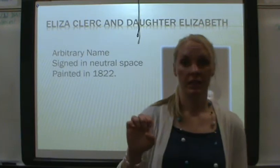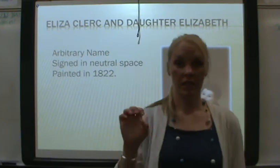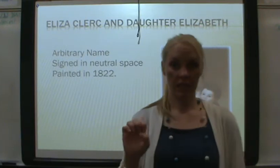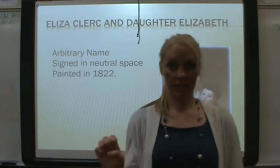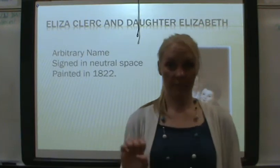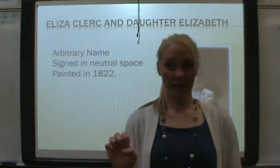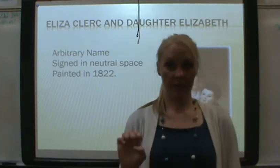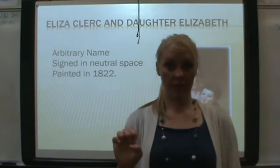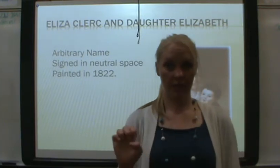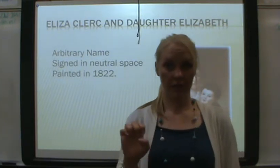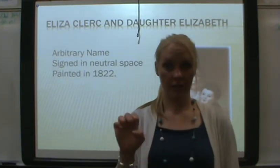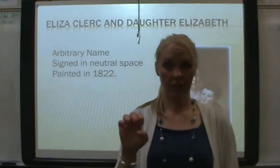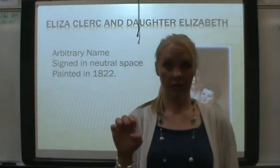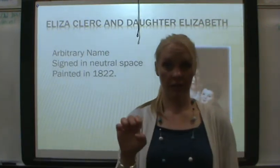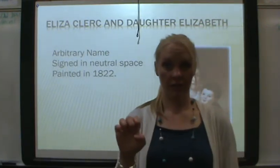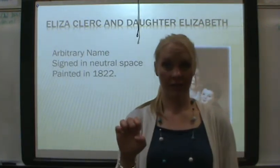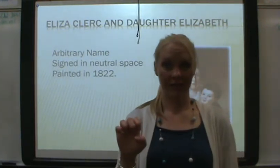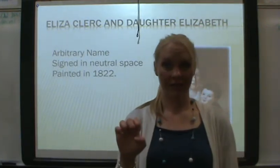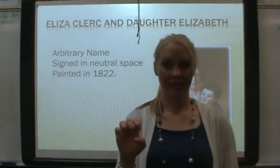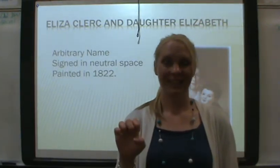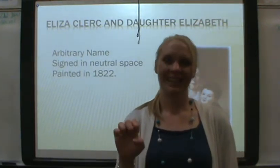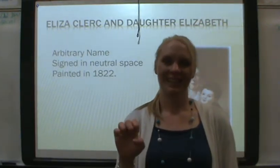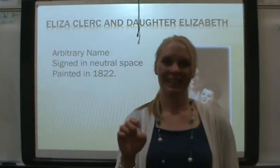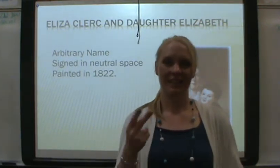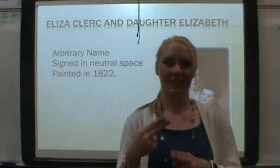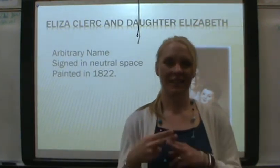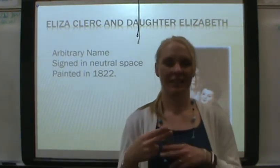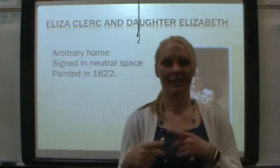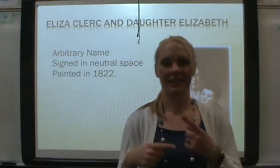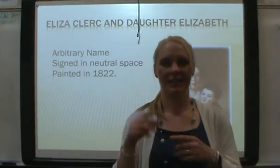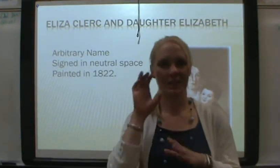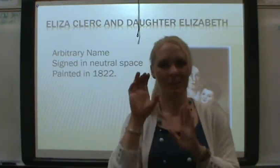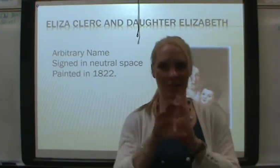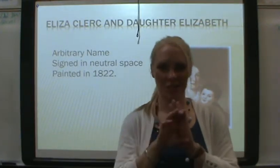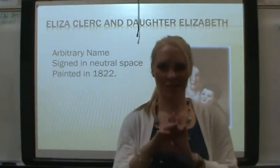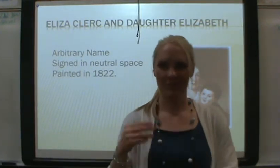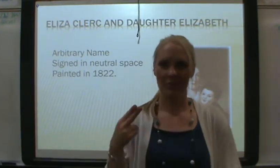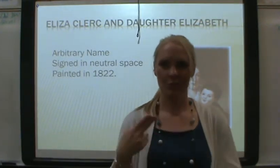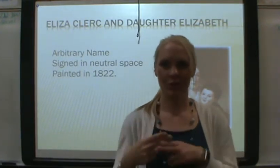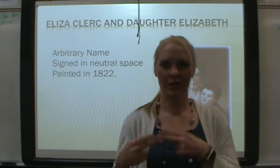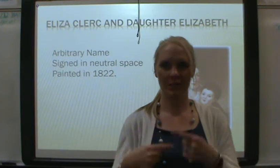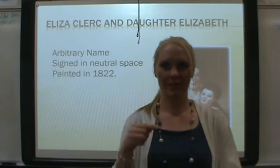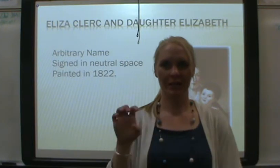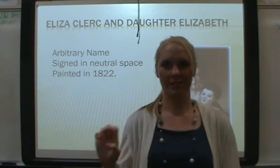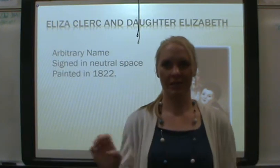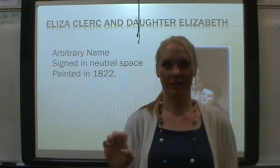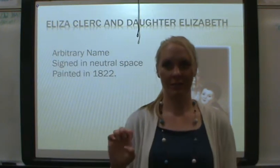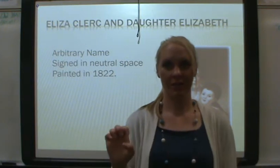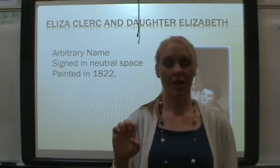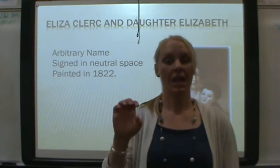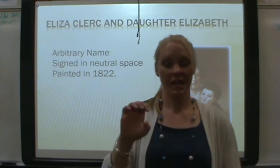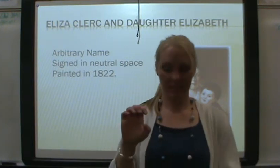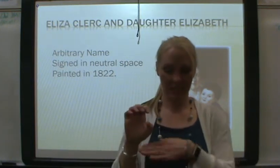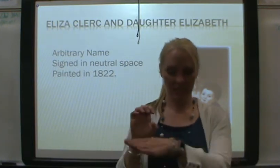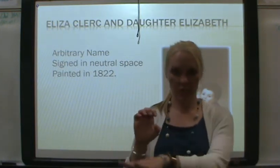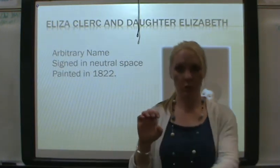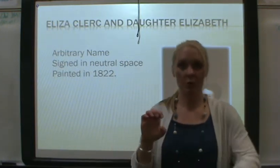Elizabeth. Right? In, in the, in the picture. Doing her name sign. Elizabeth. Elizabeth. It's in neutral